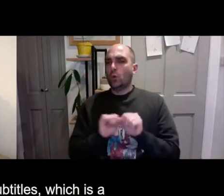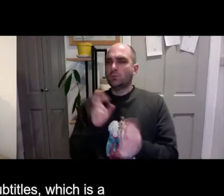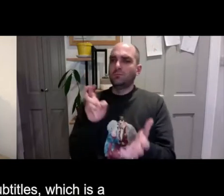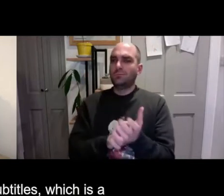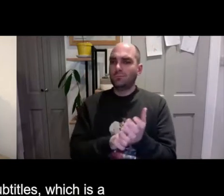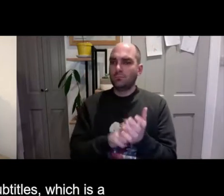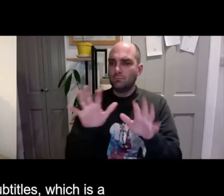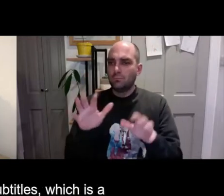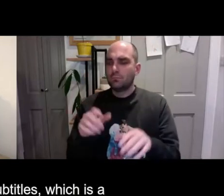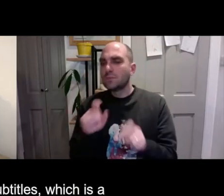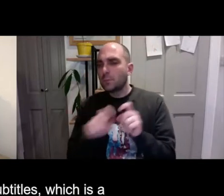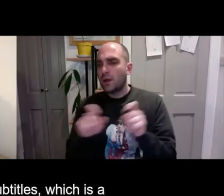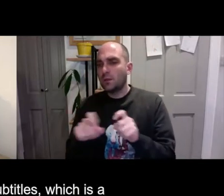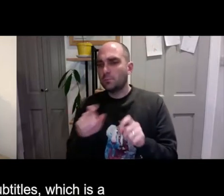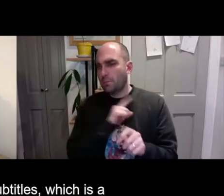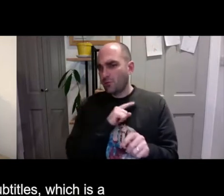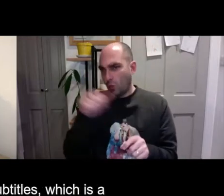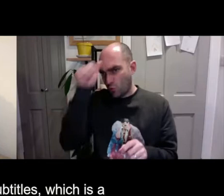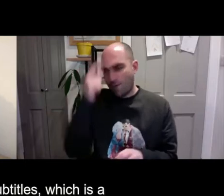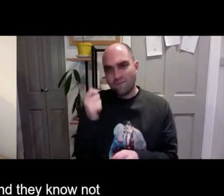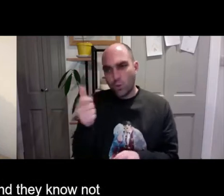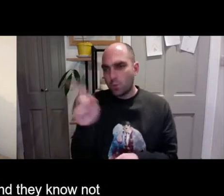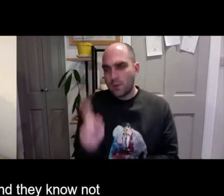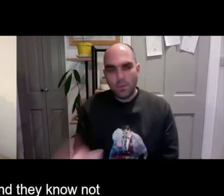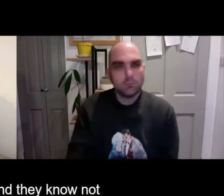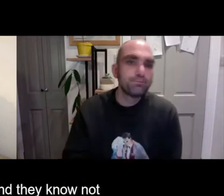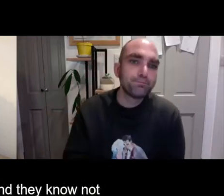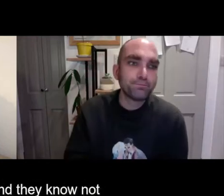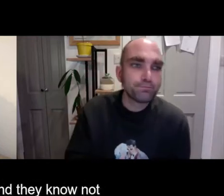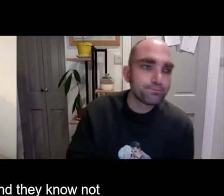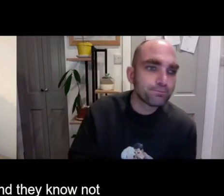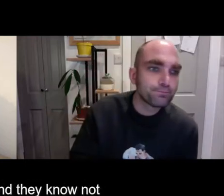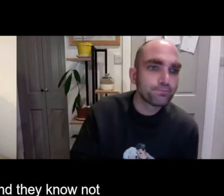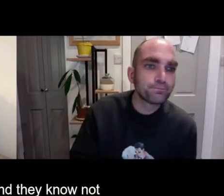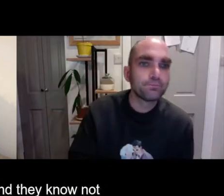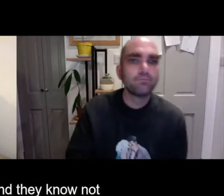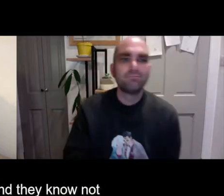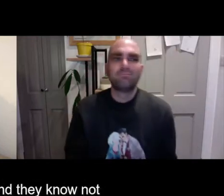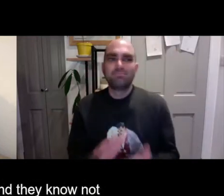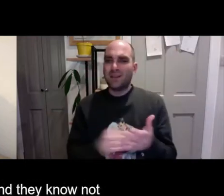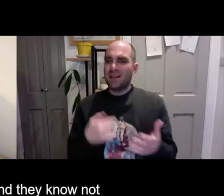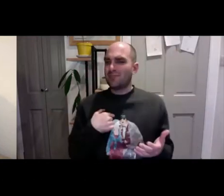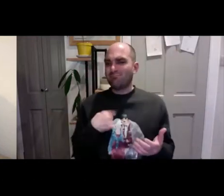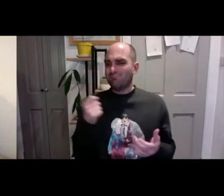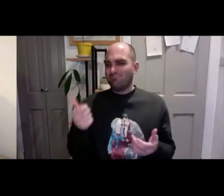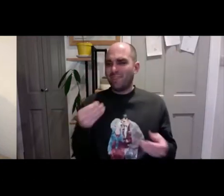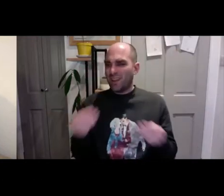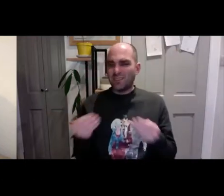which is a primary reason that they avoid putting them on. And then they know that not many people will attend if they do.